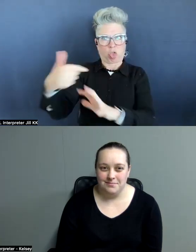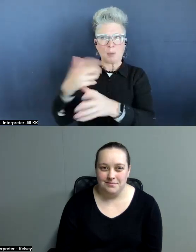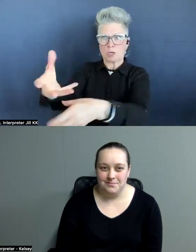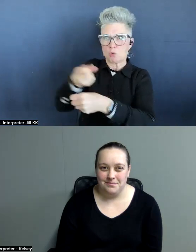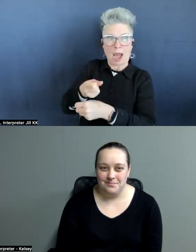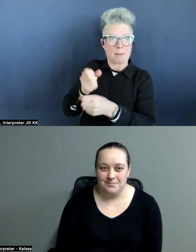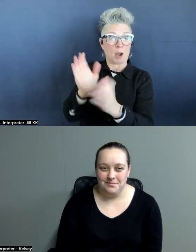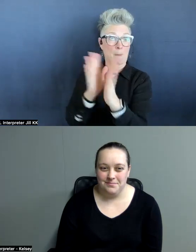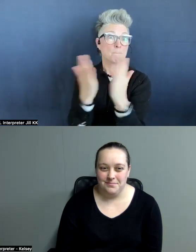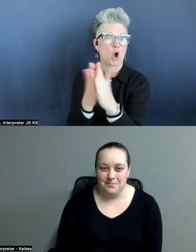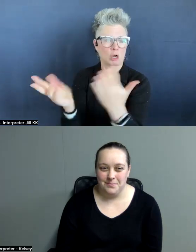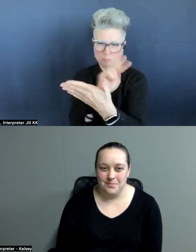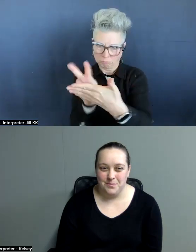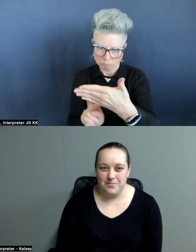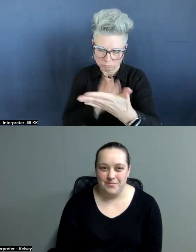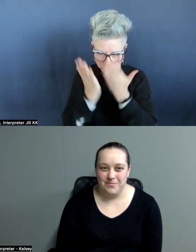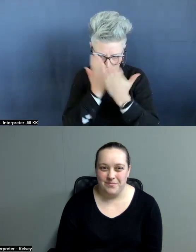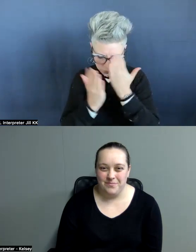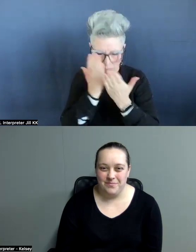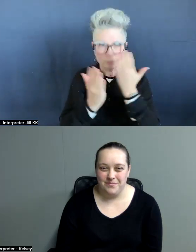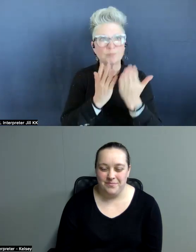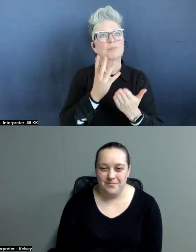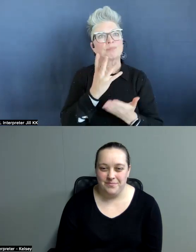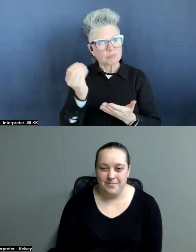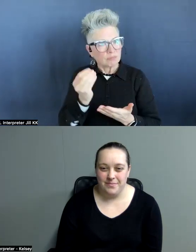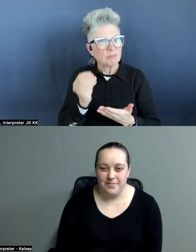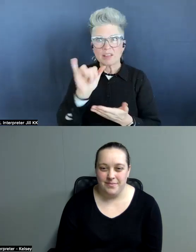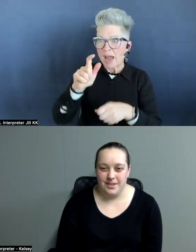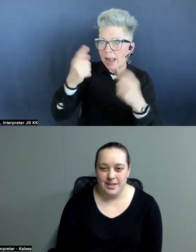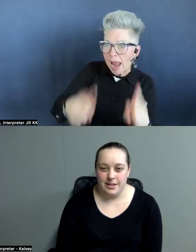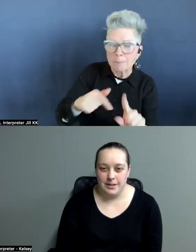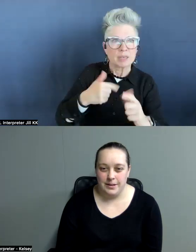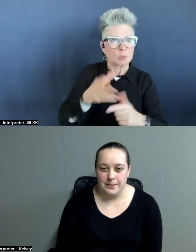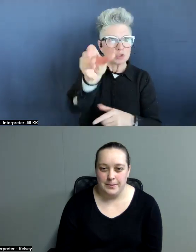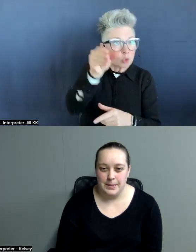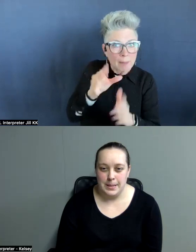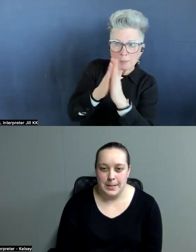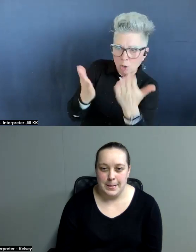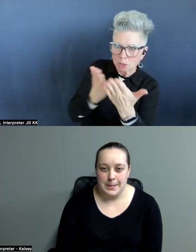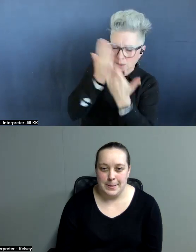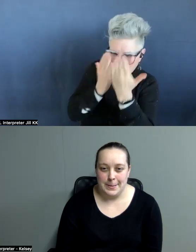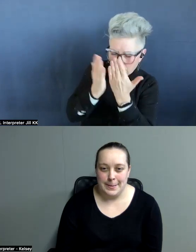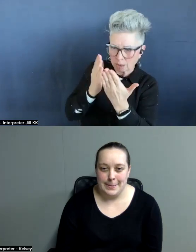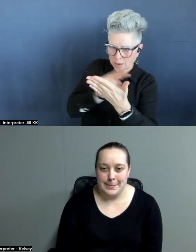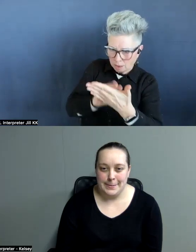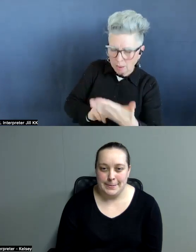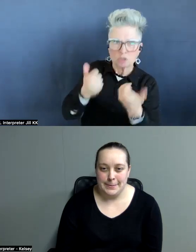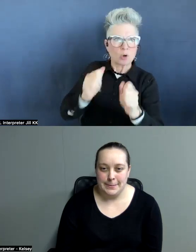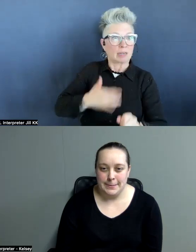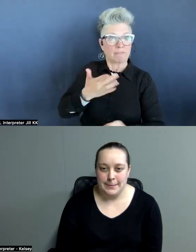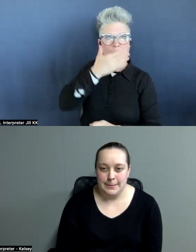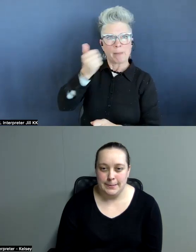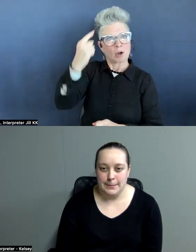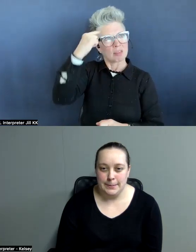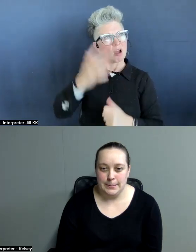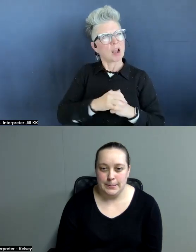So, when that was going on, of course, I was grabbing books and reading and trying to make myself feel better. And I went, if I can write